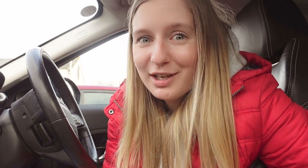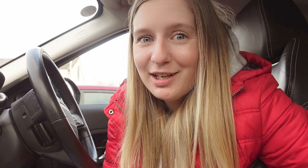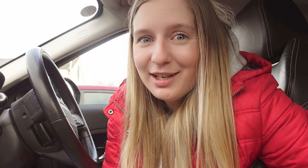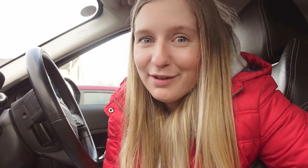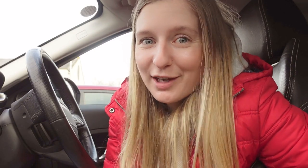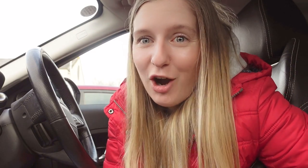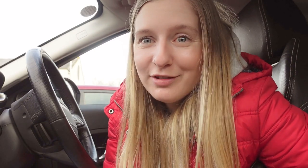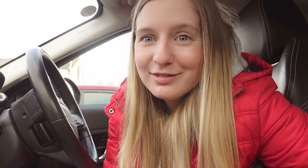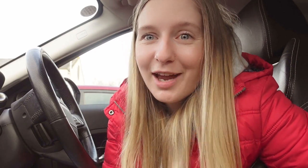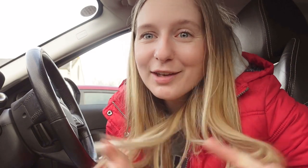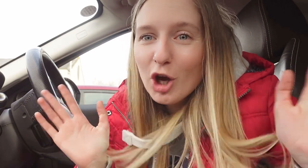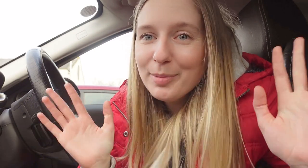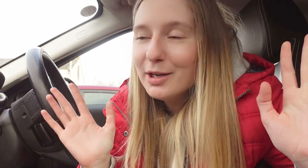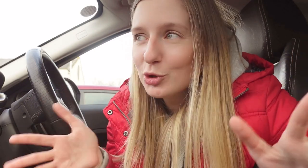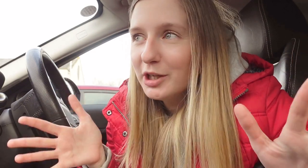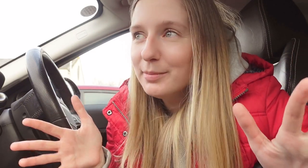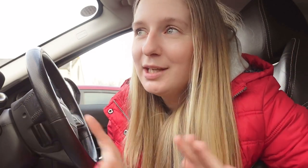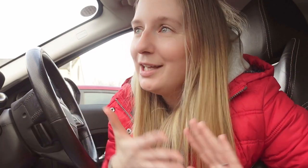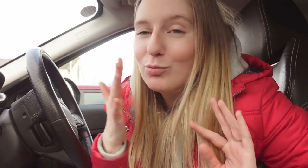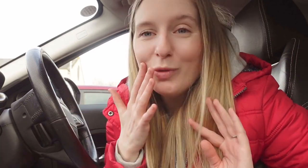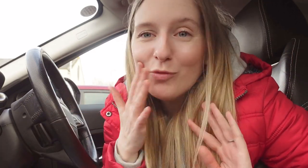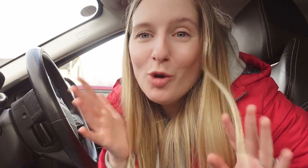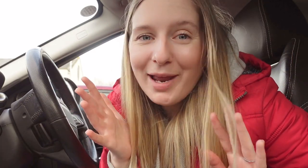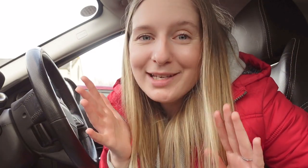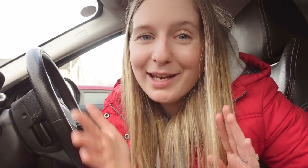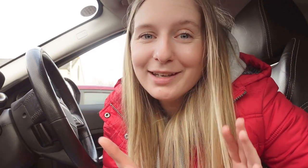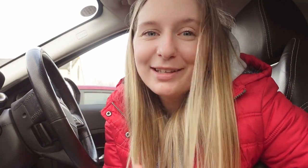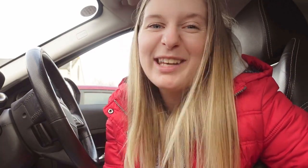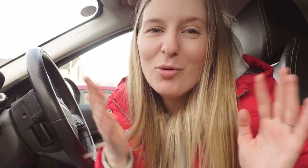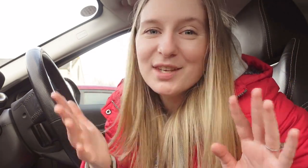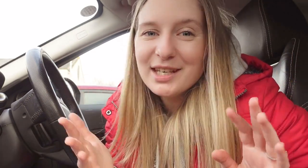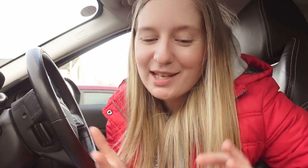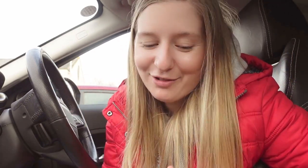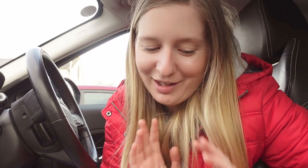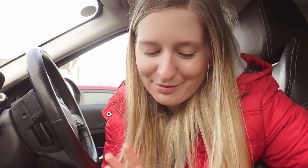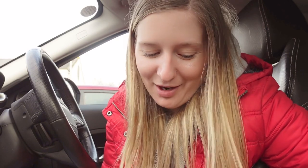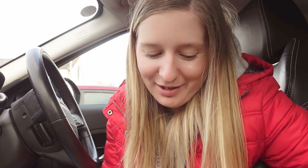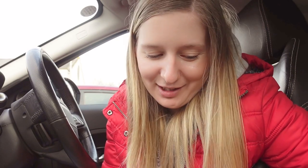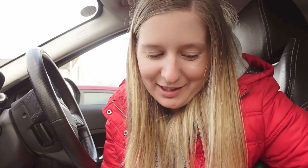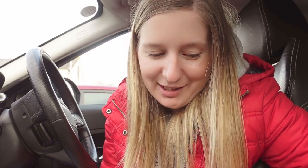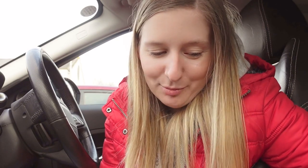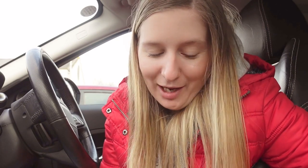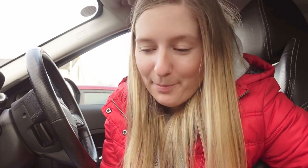if it can't like if you can't beat them join them if it won't blend in get one that sticks out is my plan